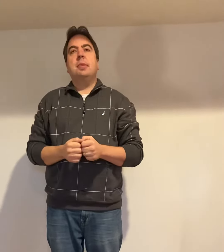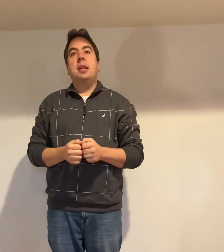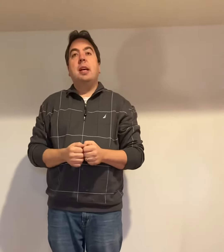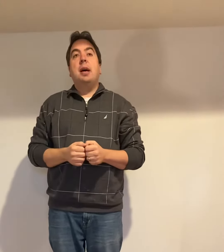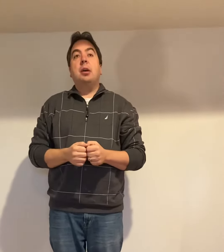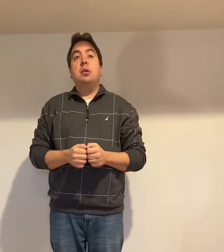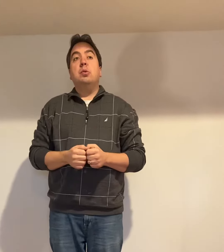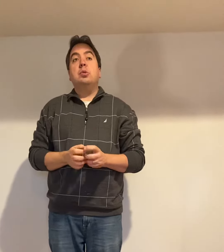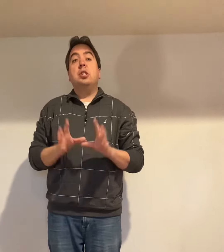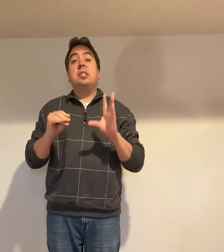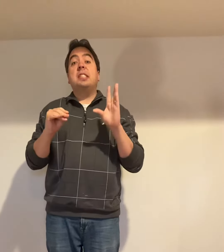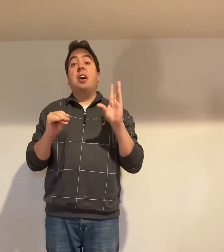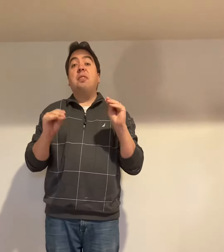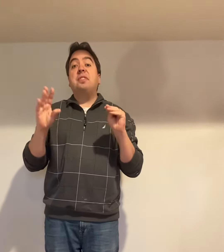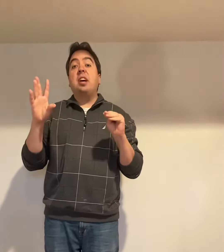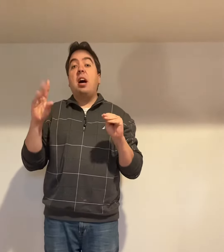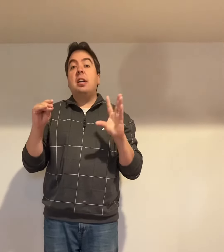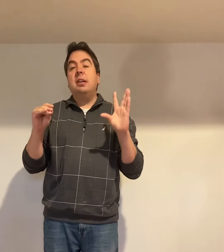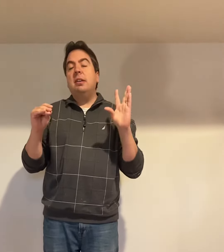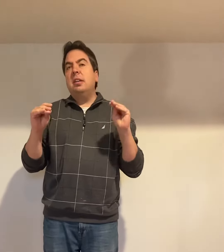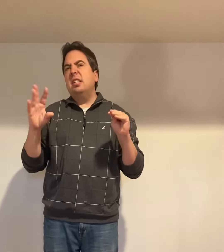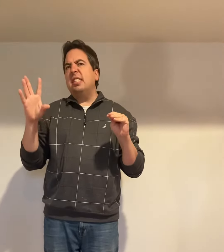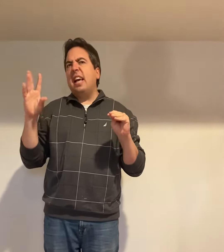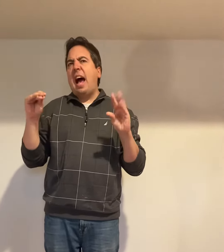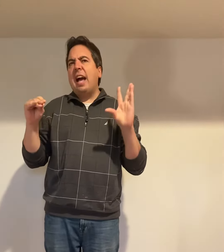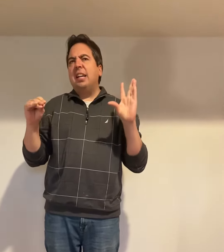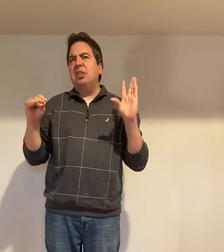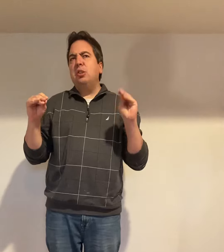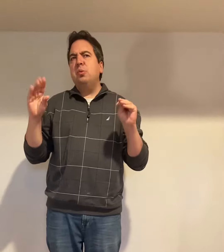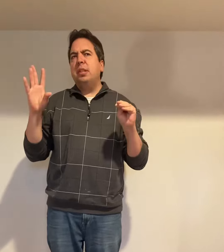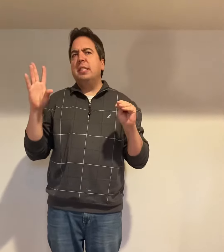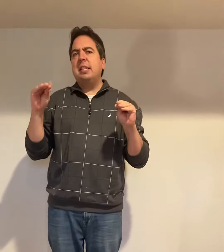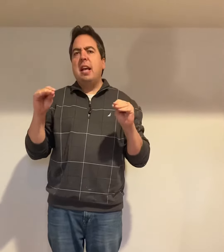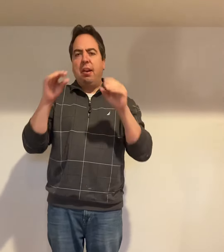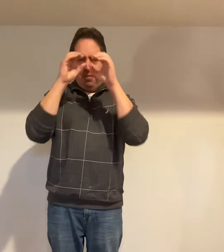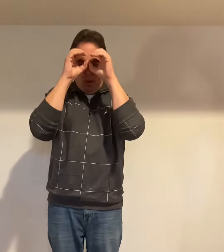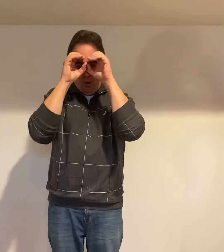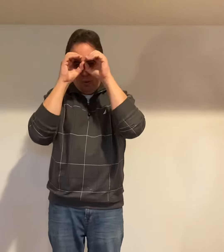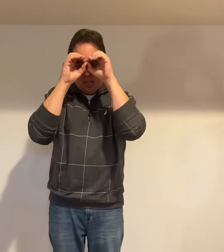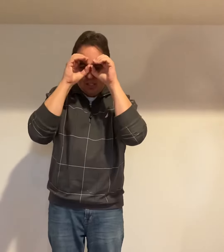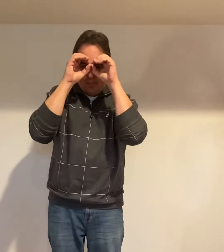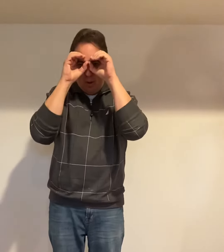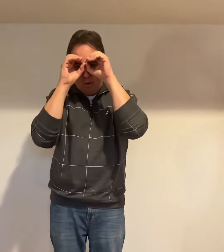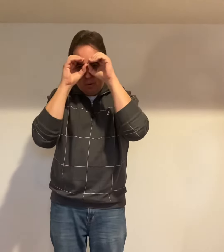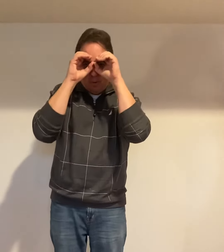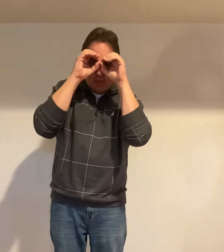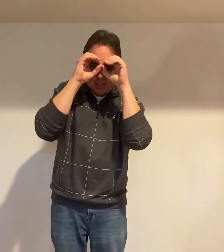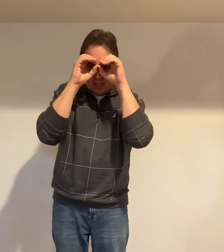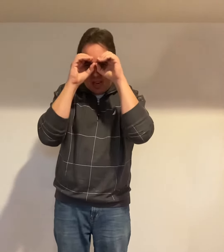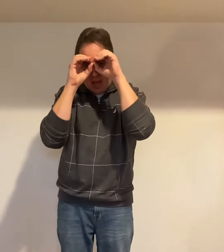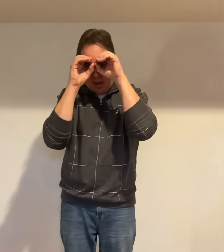Use yourself to talk. Say I can do this. Focus, focus now.